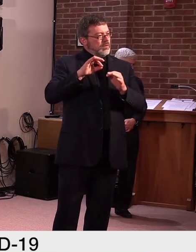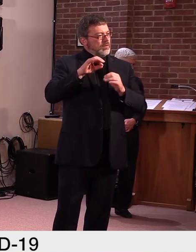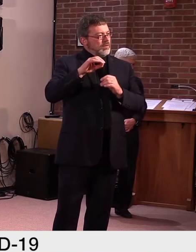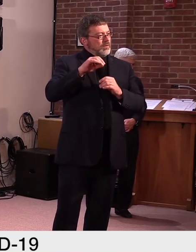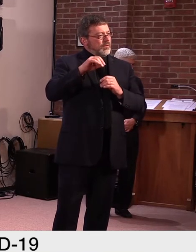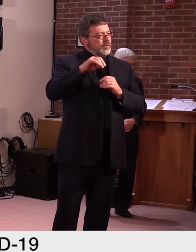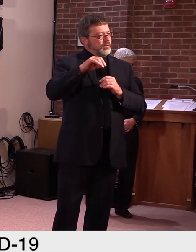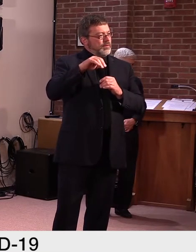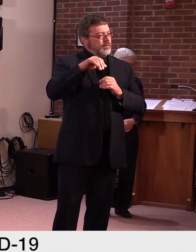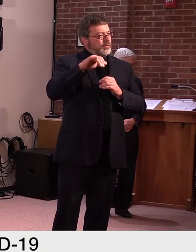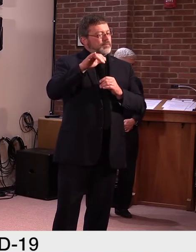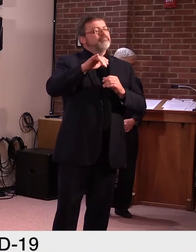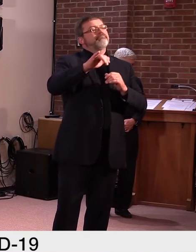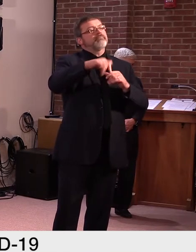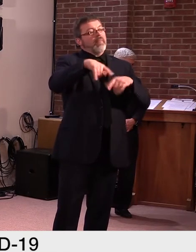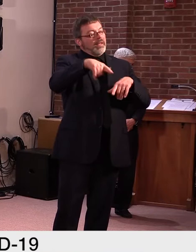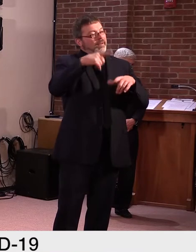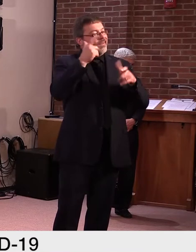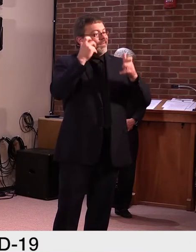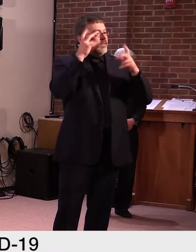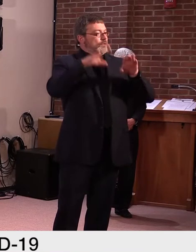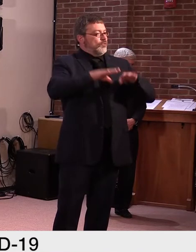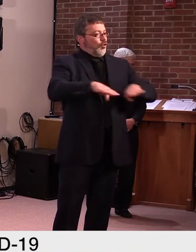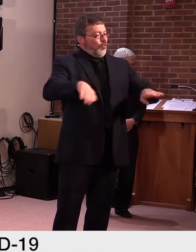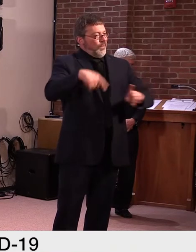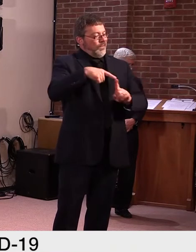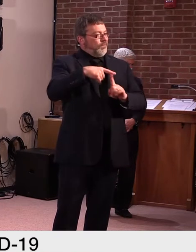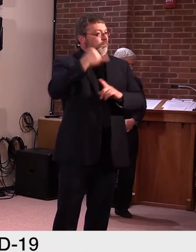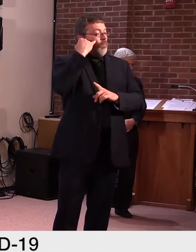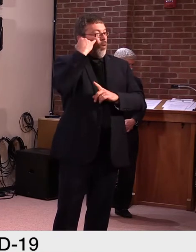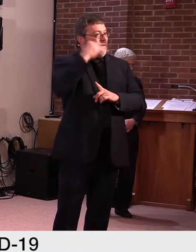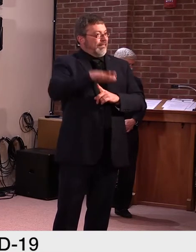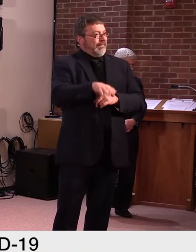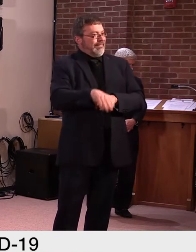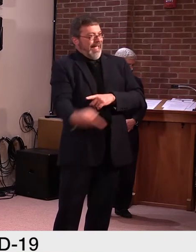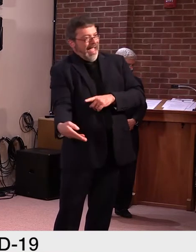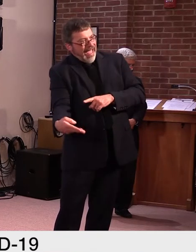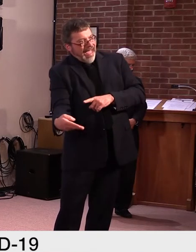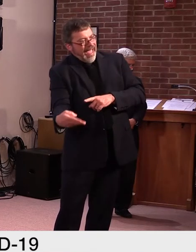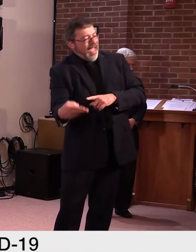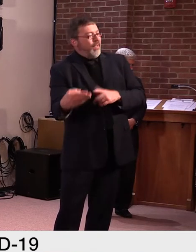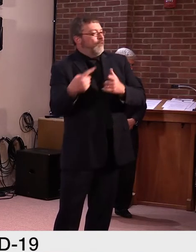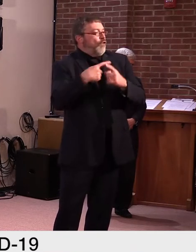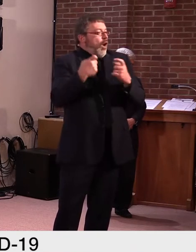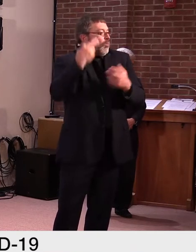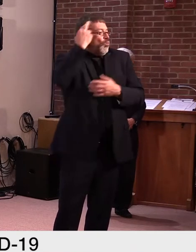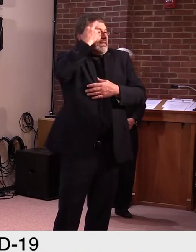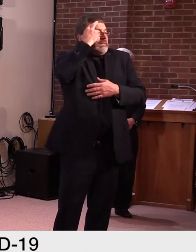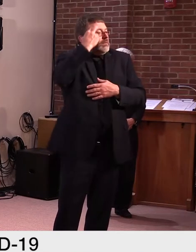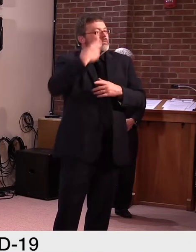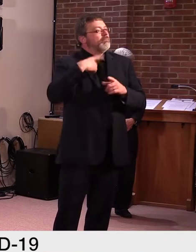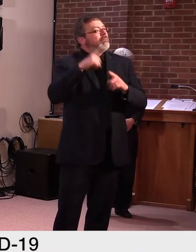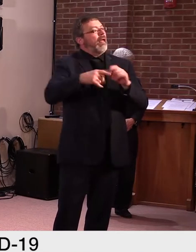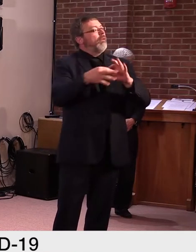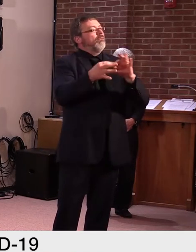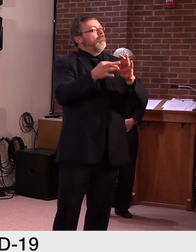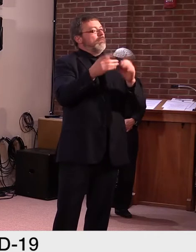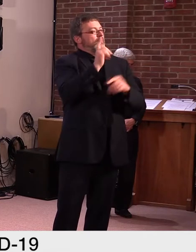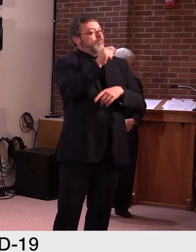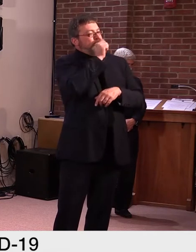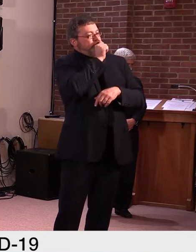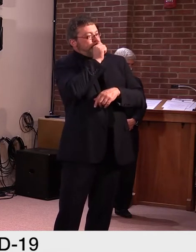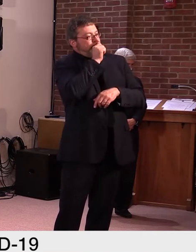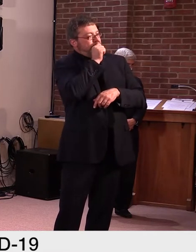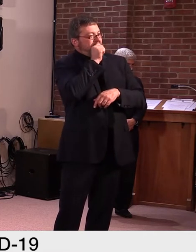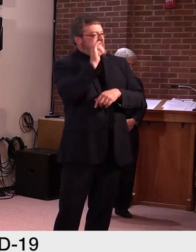This temporary order goes against your own policy that you signed off on. And we've heard from state troopers in the field since the directive